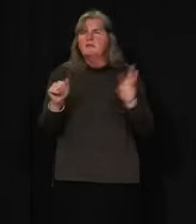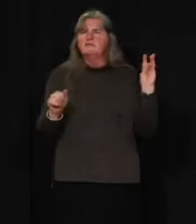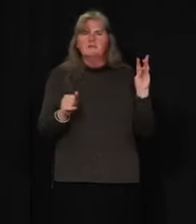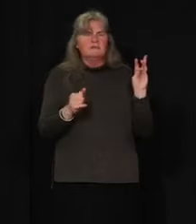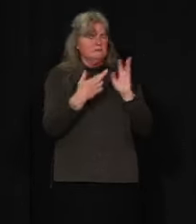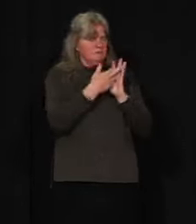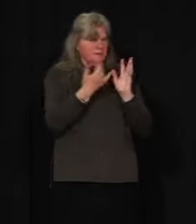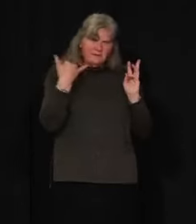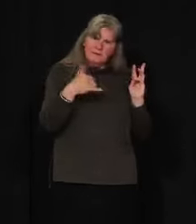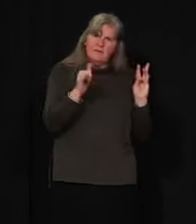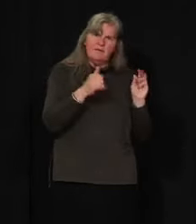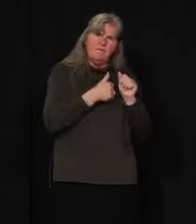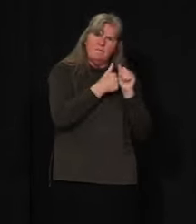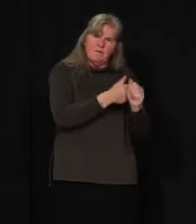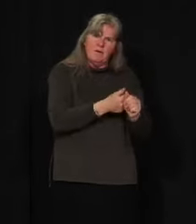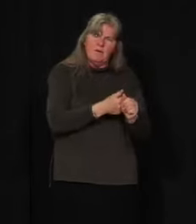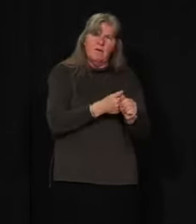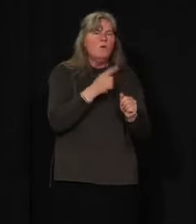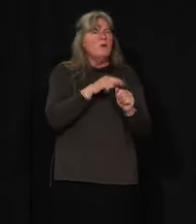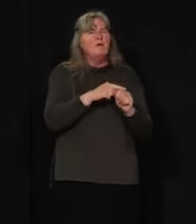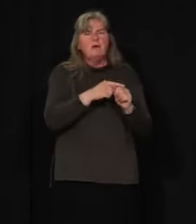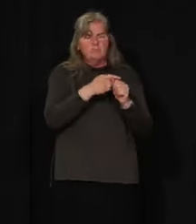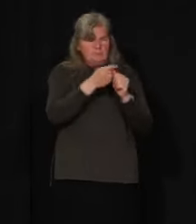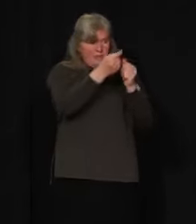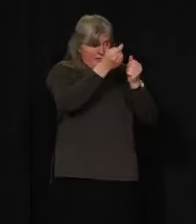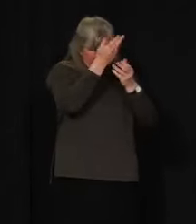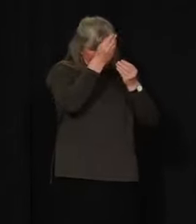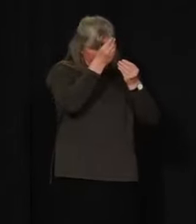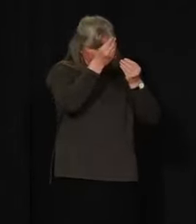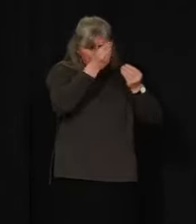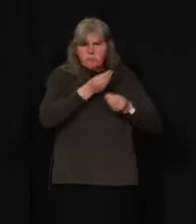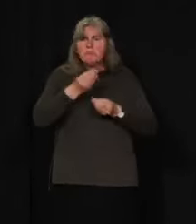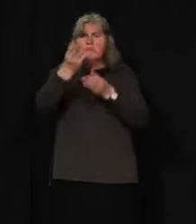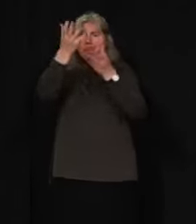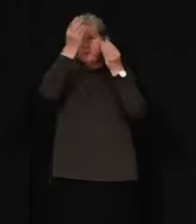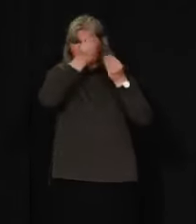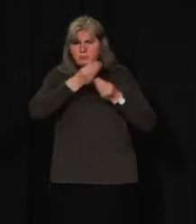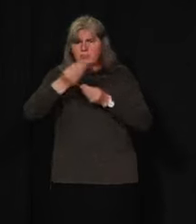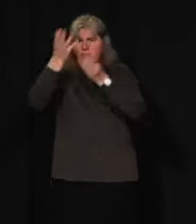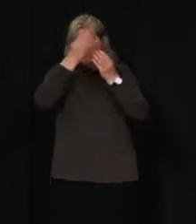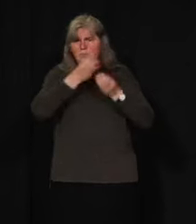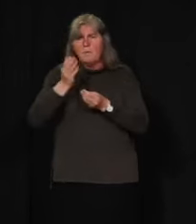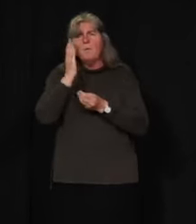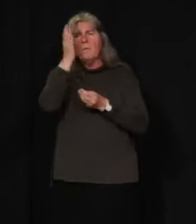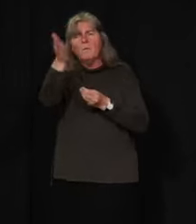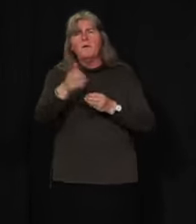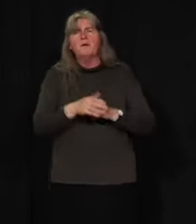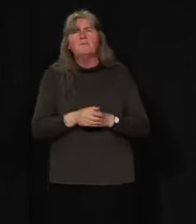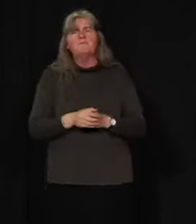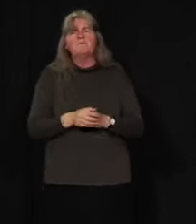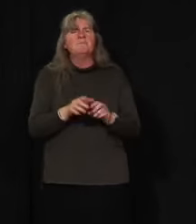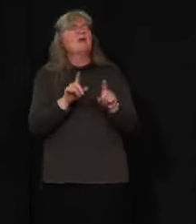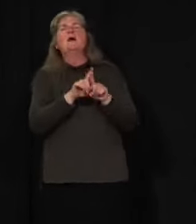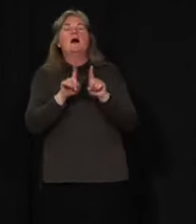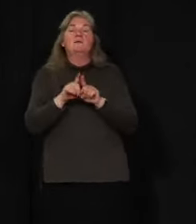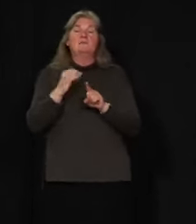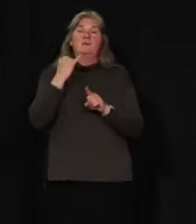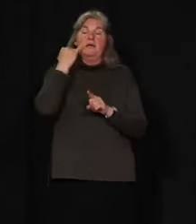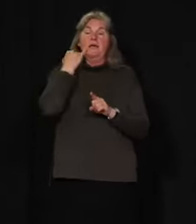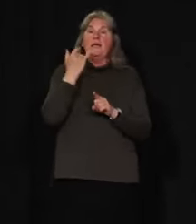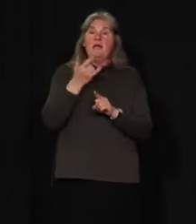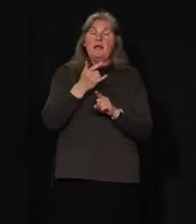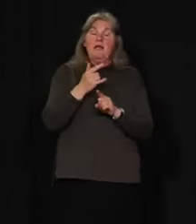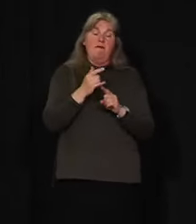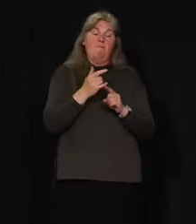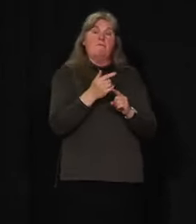It means we will be as transparent as we can be about sharing information. It means that if the risk of cases